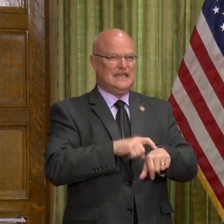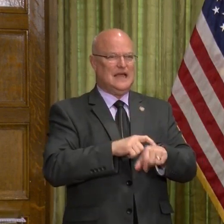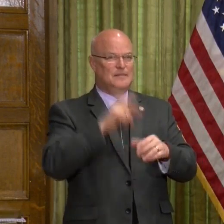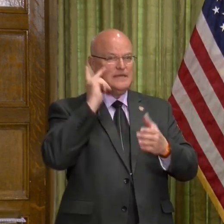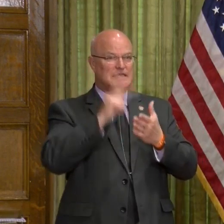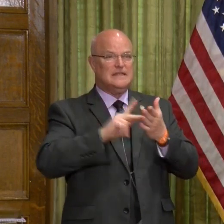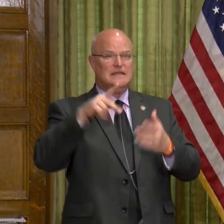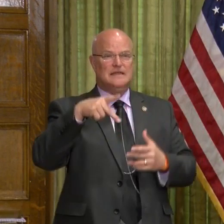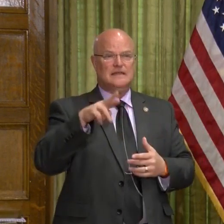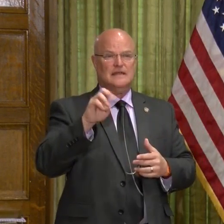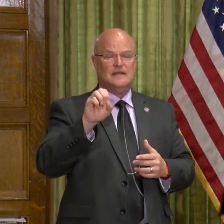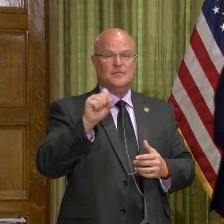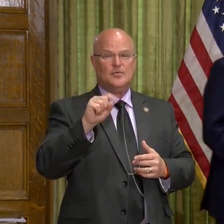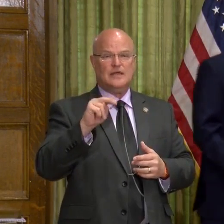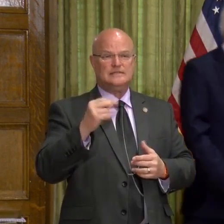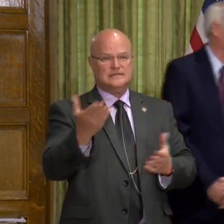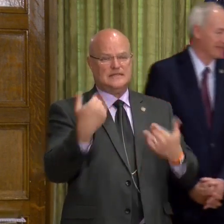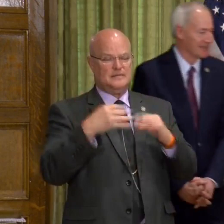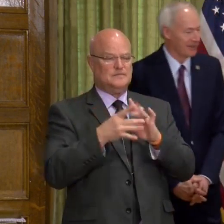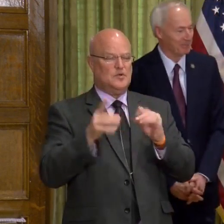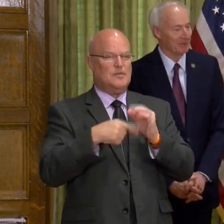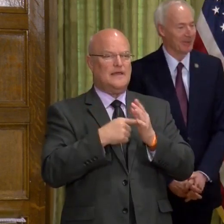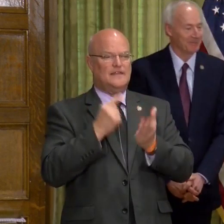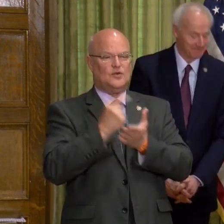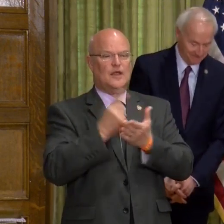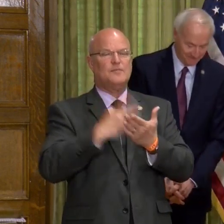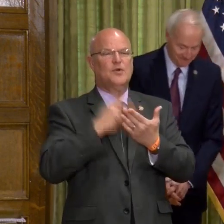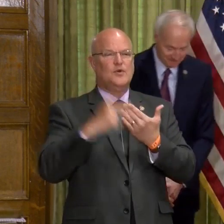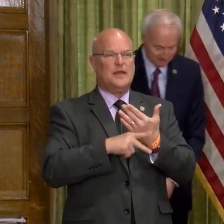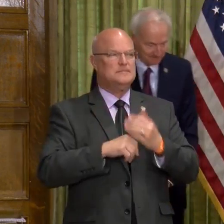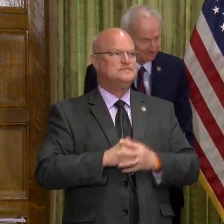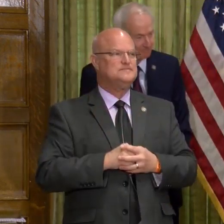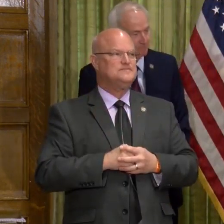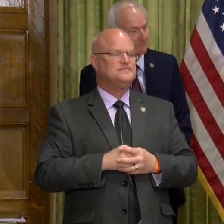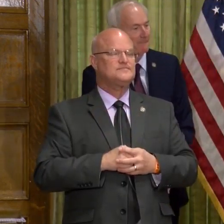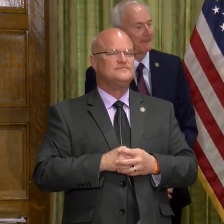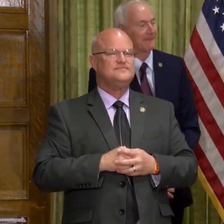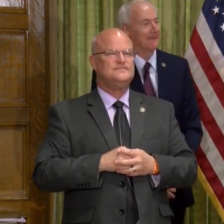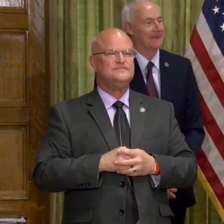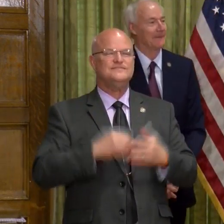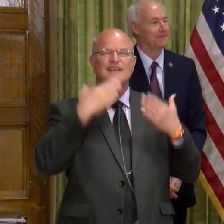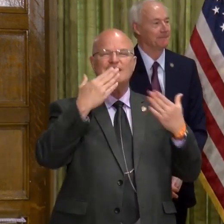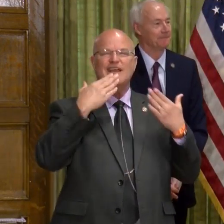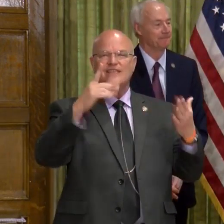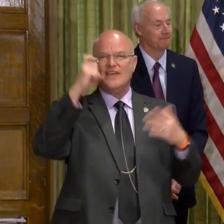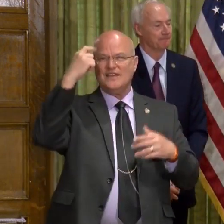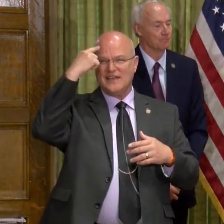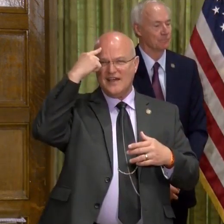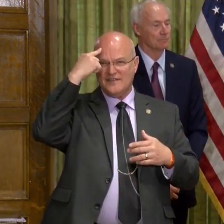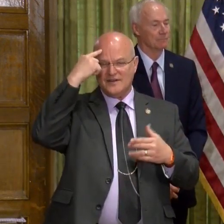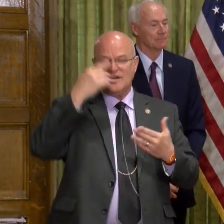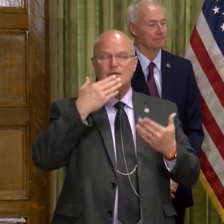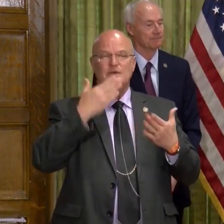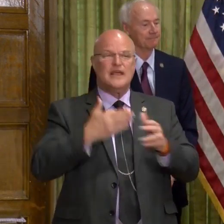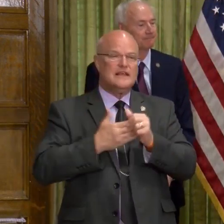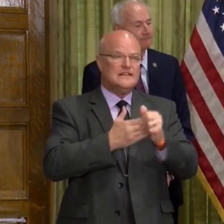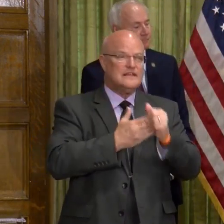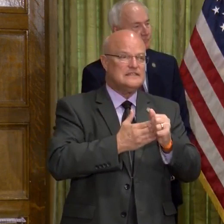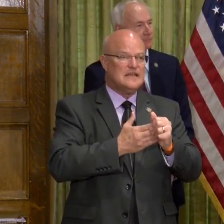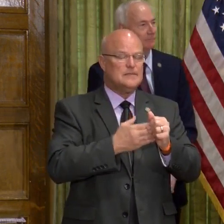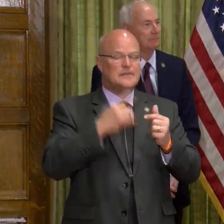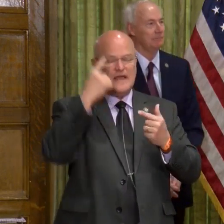Secretary Preston, please comment some more about this grant program. Well, thank you, Governor. appreciate your leadership in allowing us to